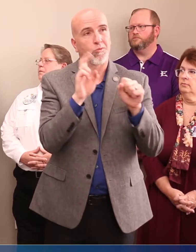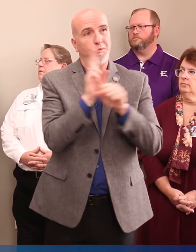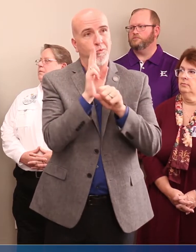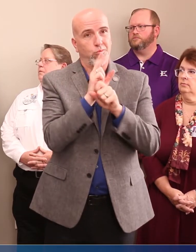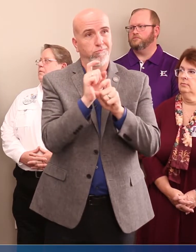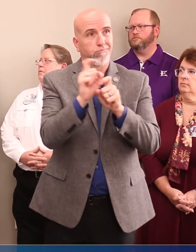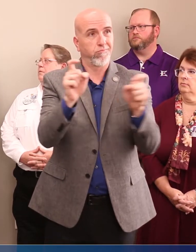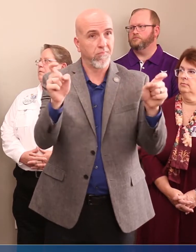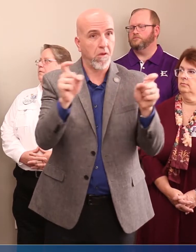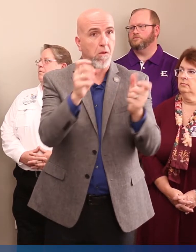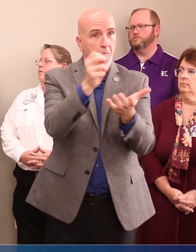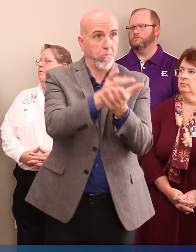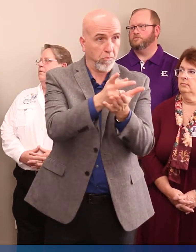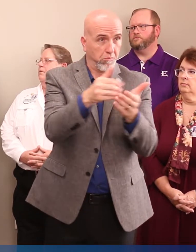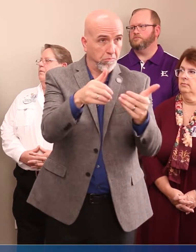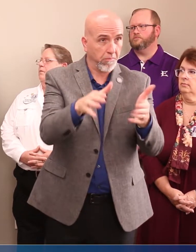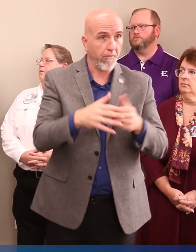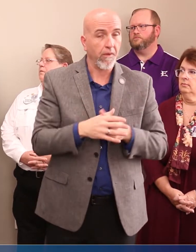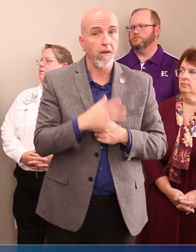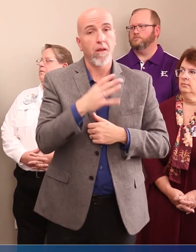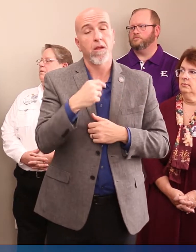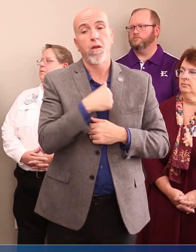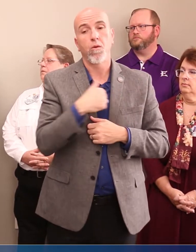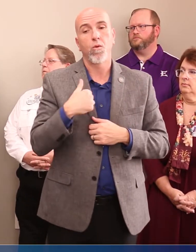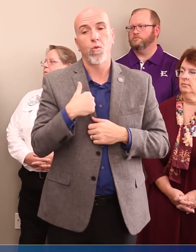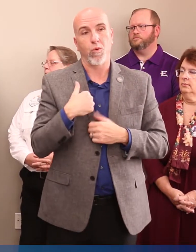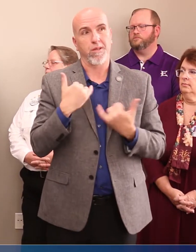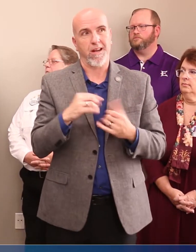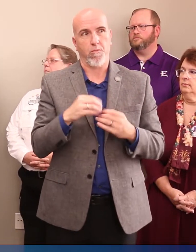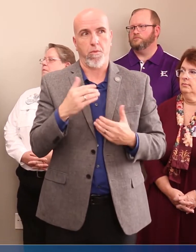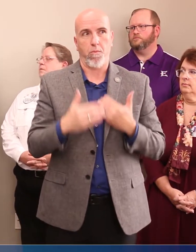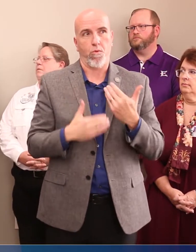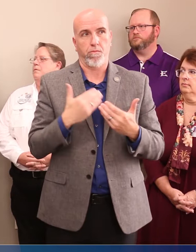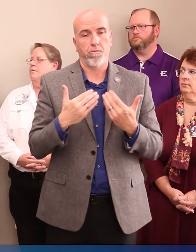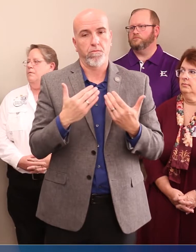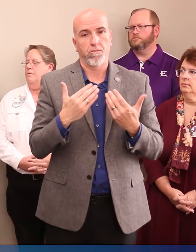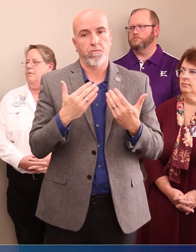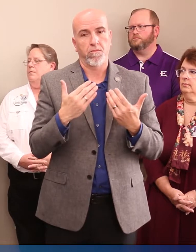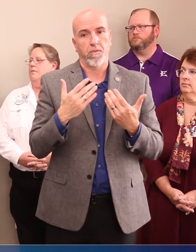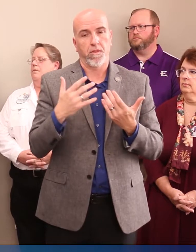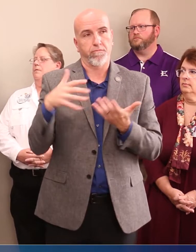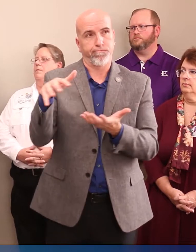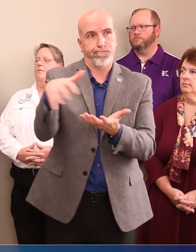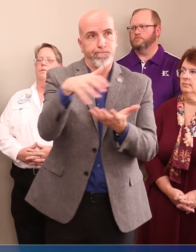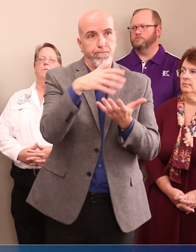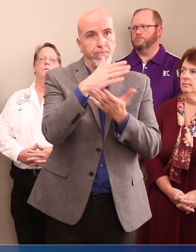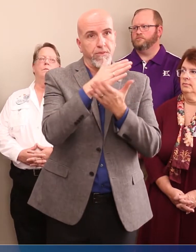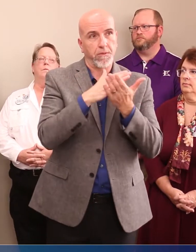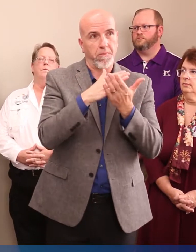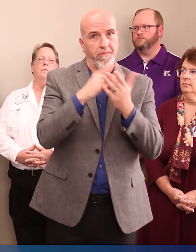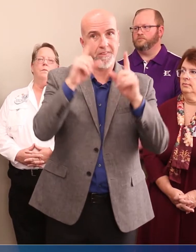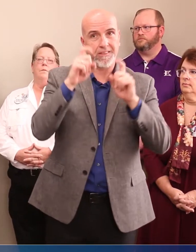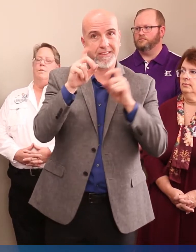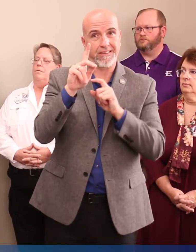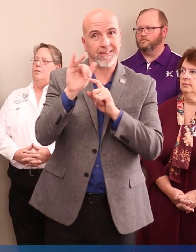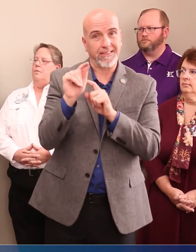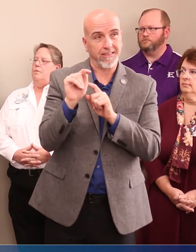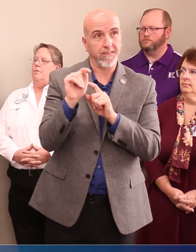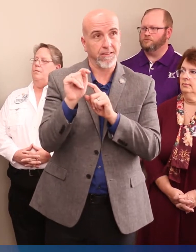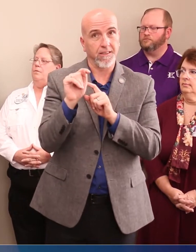clearance and we are in the process of getting some of the test kits